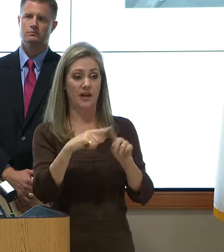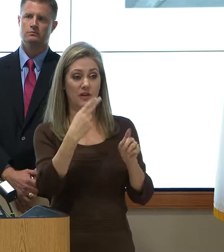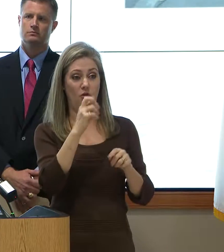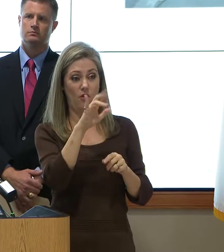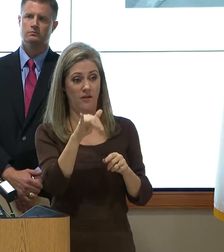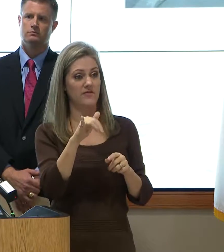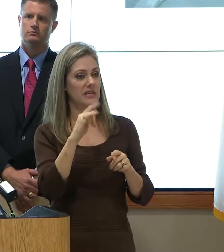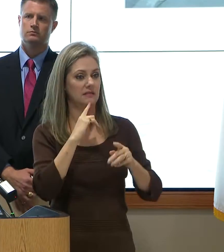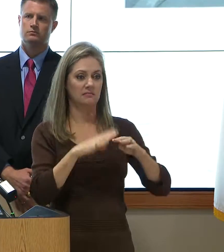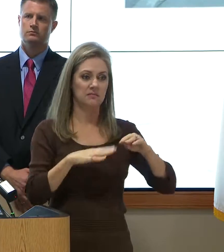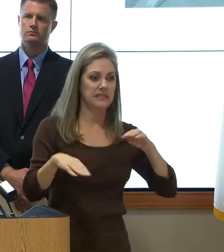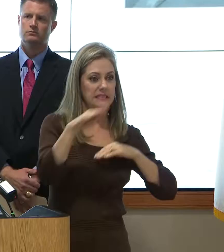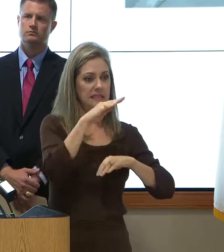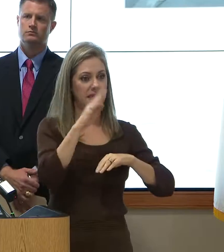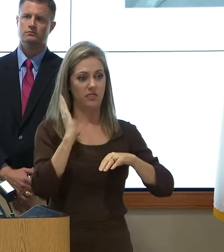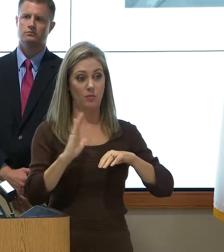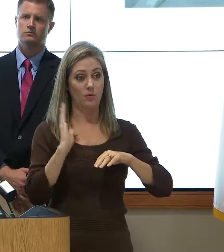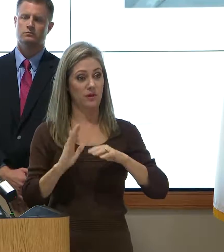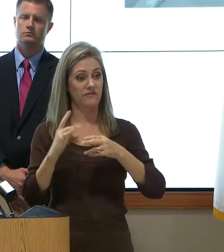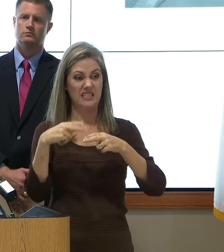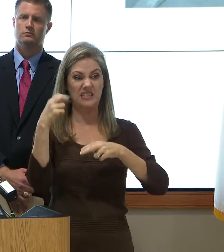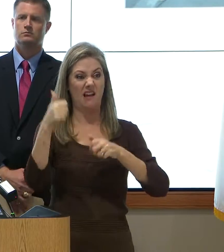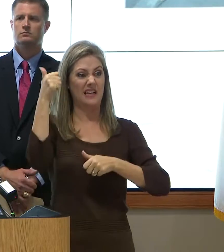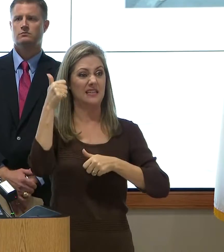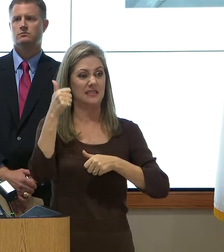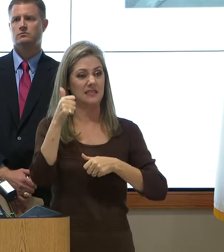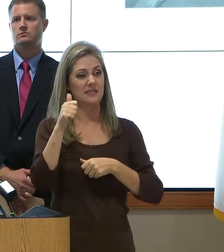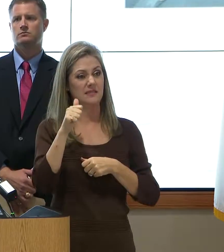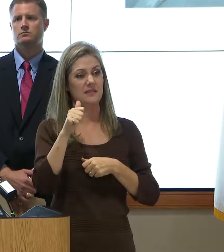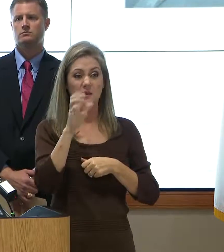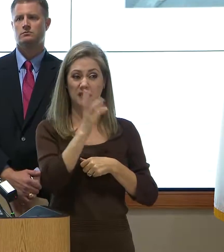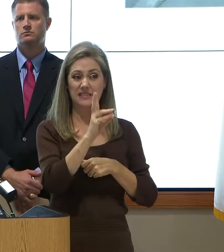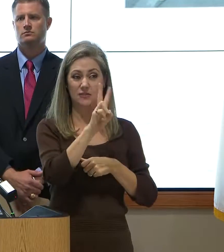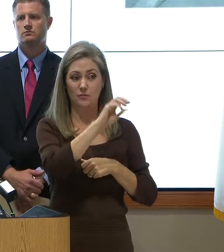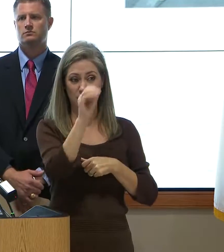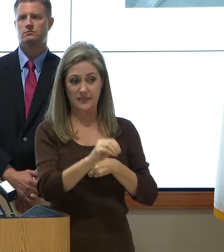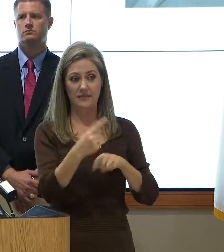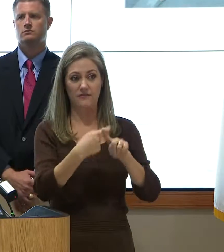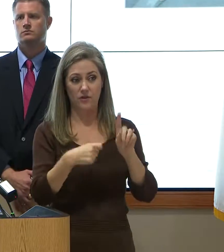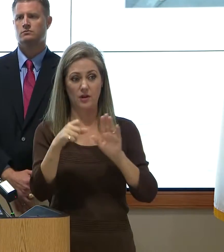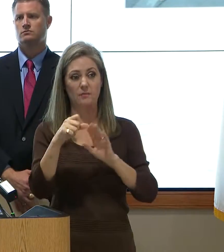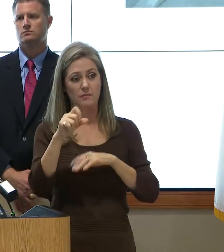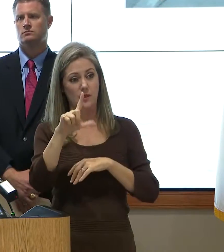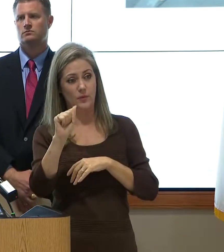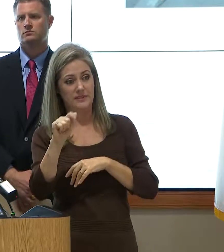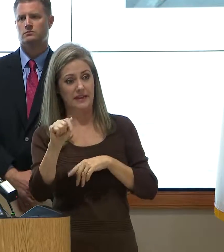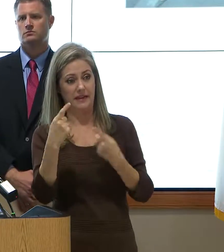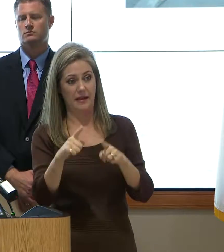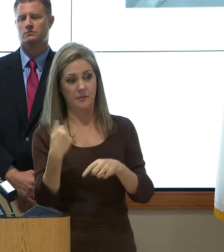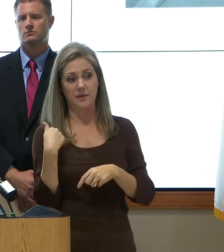Harvey exceeded the previous record by 62% from the state of Louisiana in 1940.